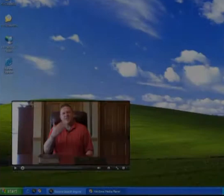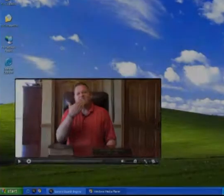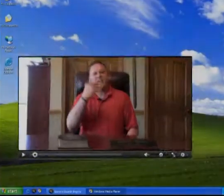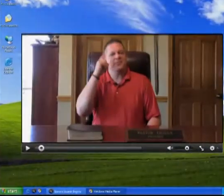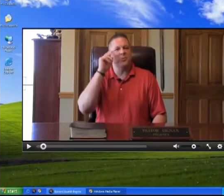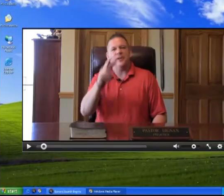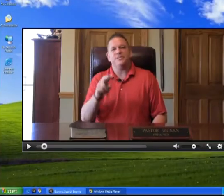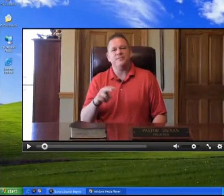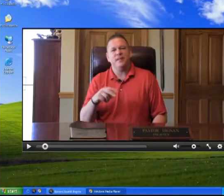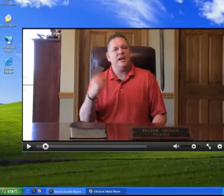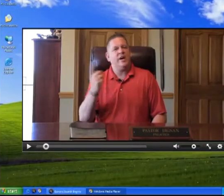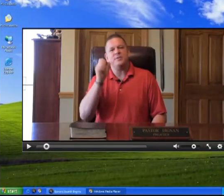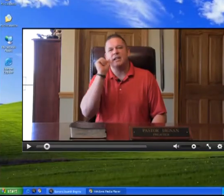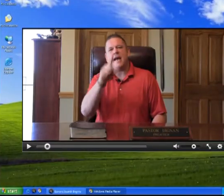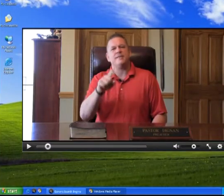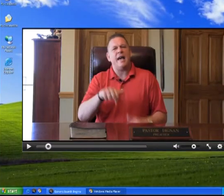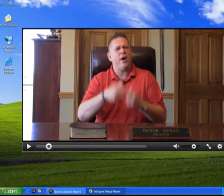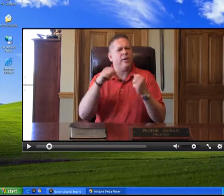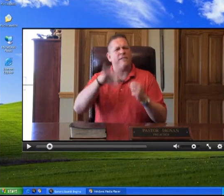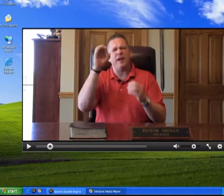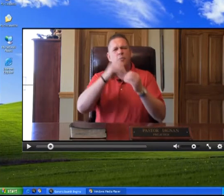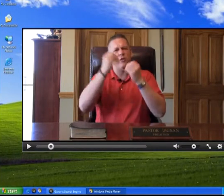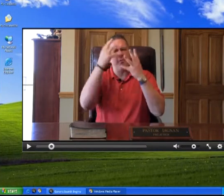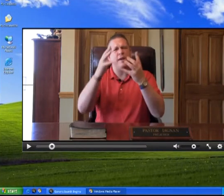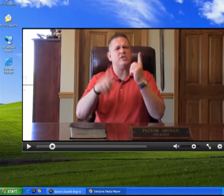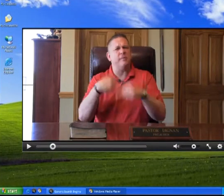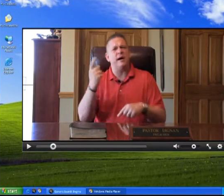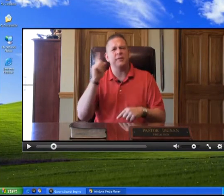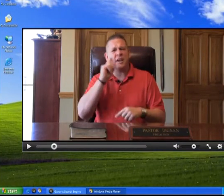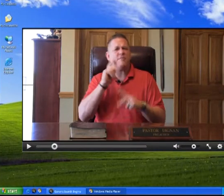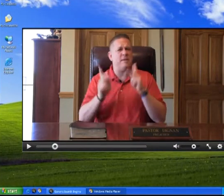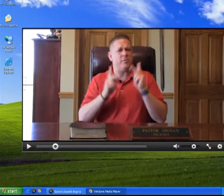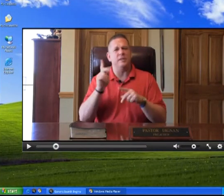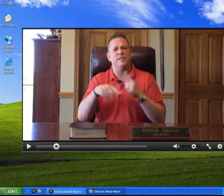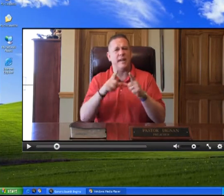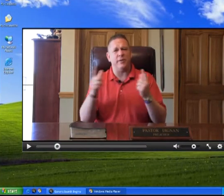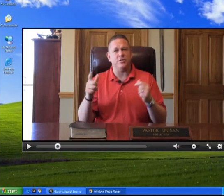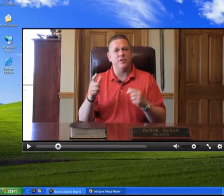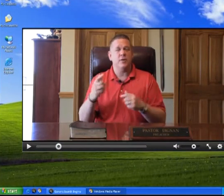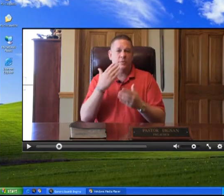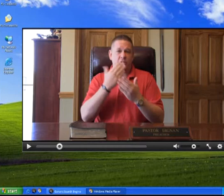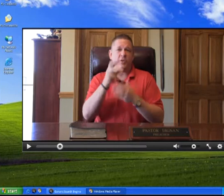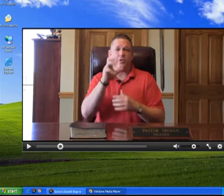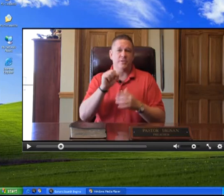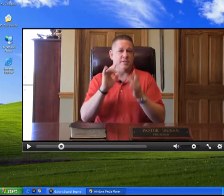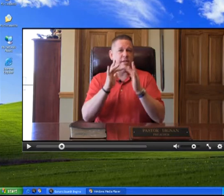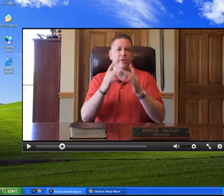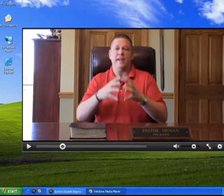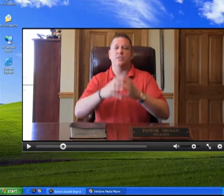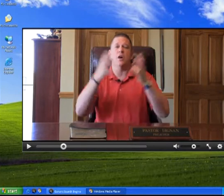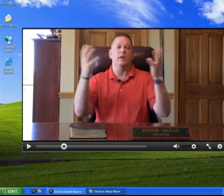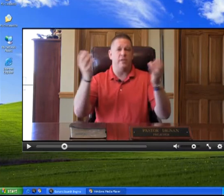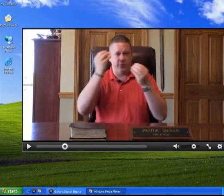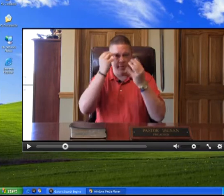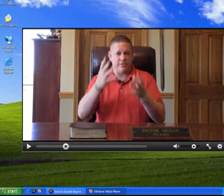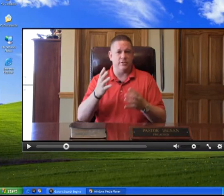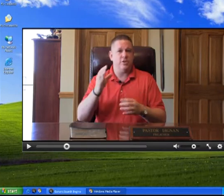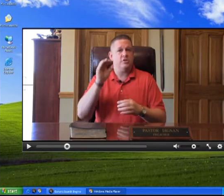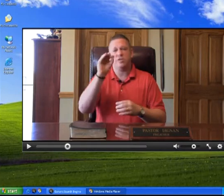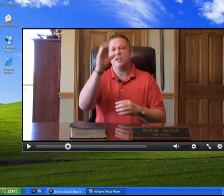Thanks for watching. I always get asked, how can I find more information about deaf people and sign language? Well, the good news is the internet has a lot of the information. Just hit